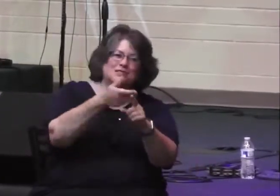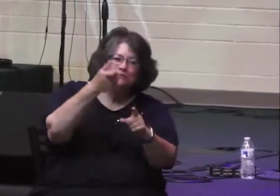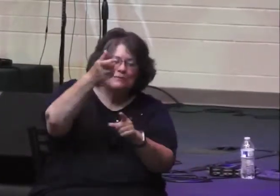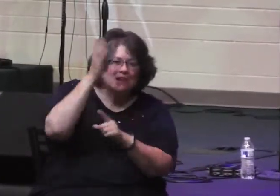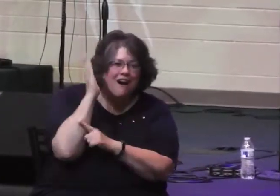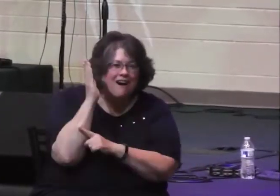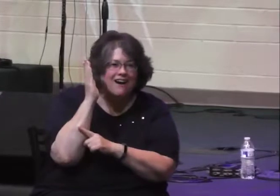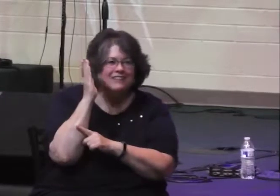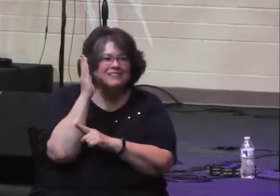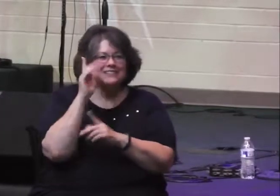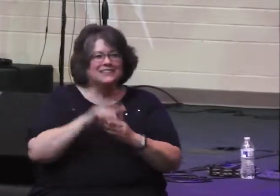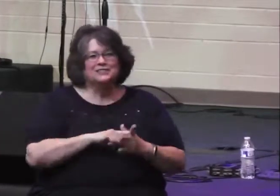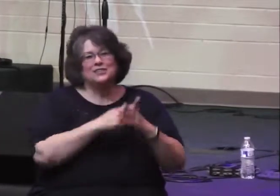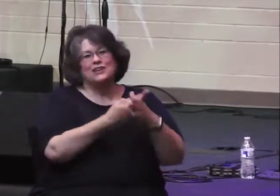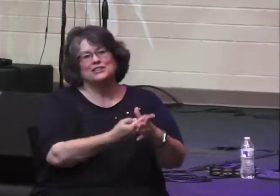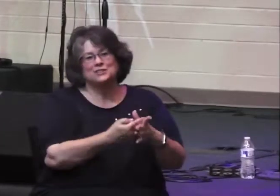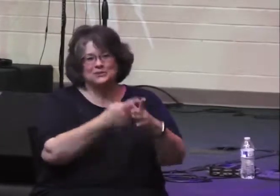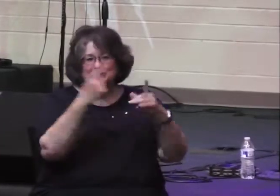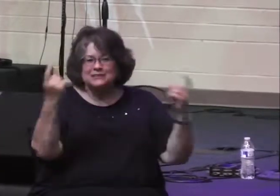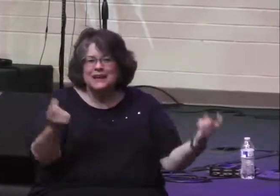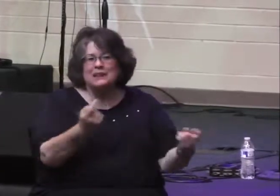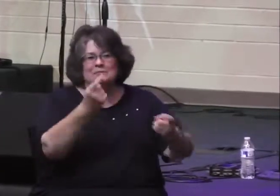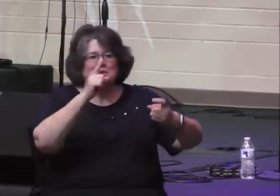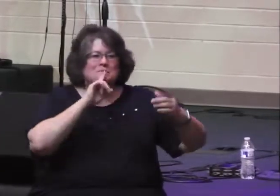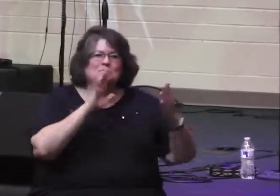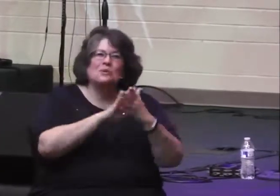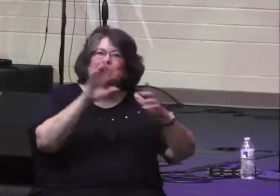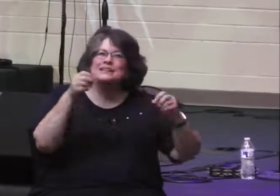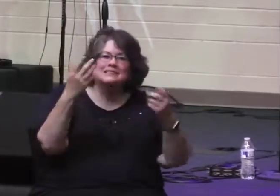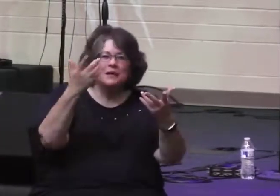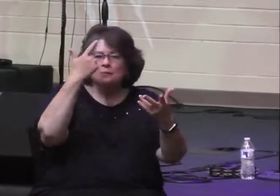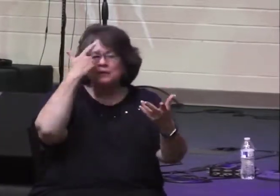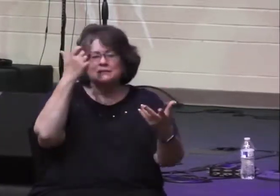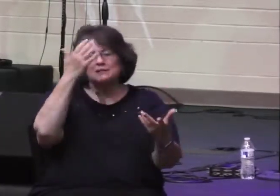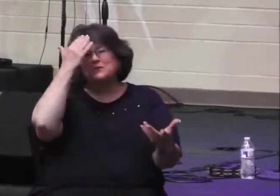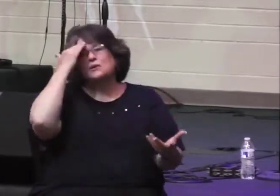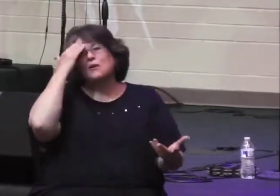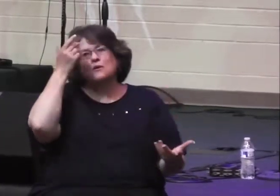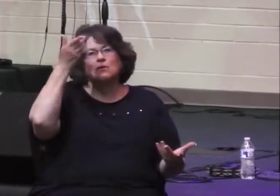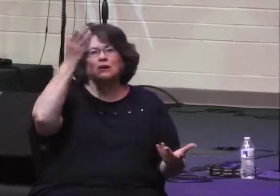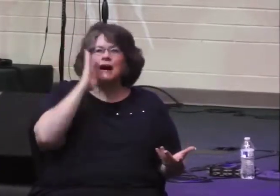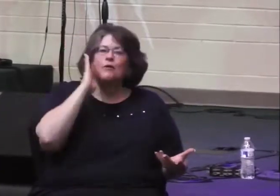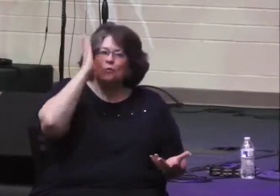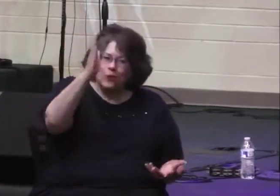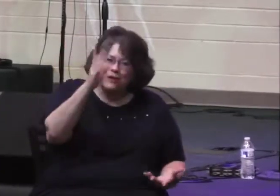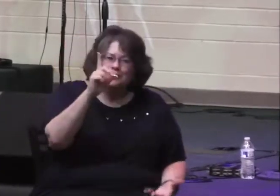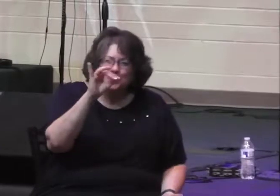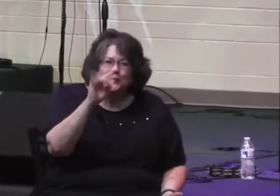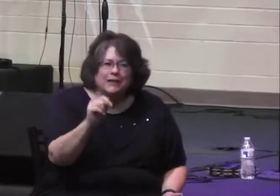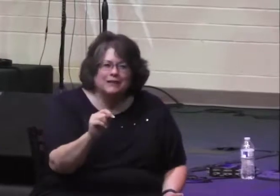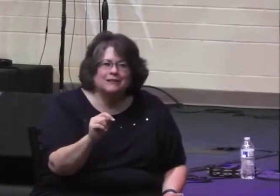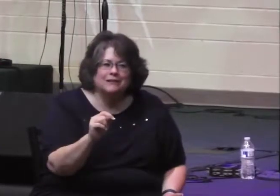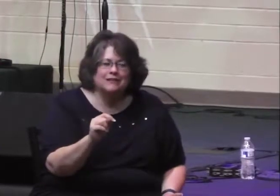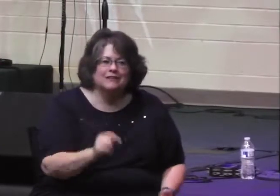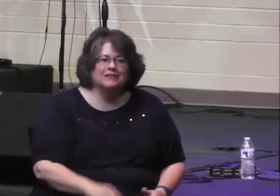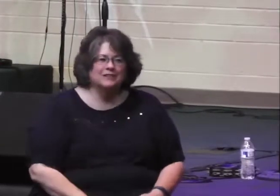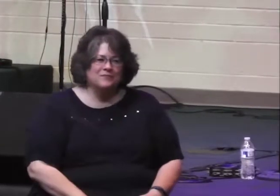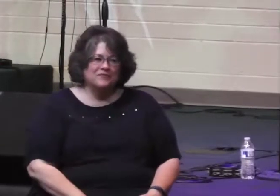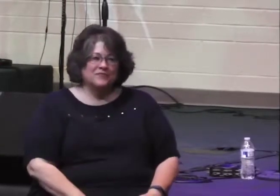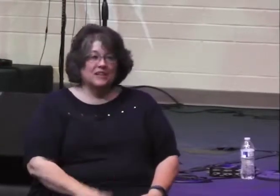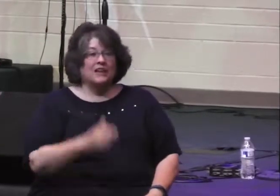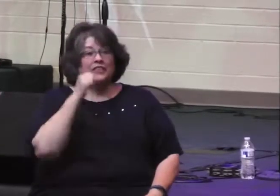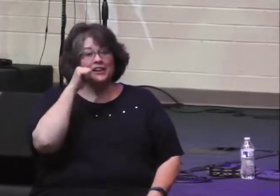a promise from God. They began to celebrate and praise just with the promise in hand. Now, continuing